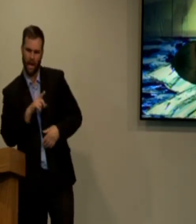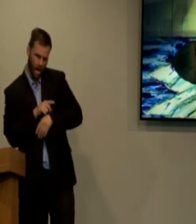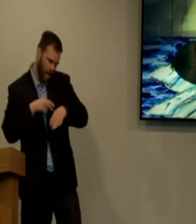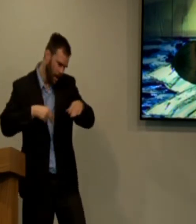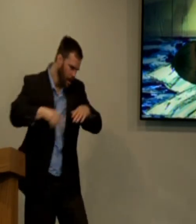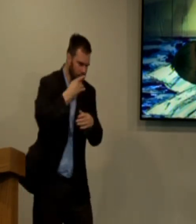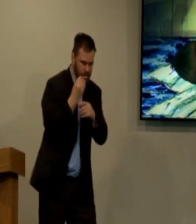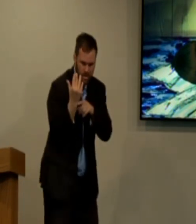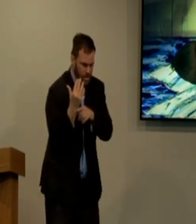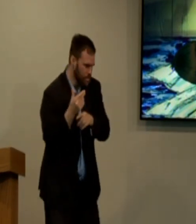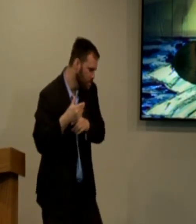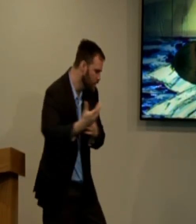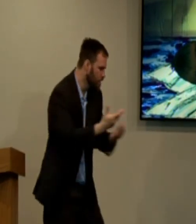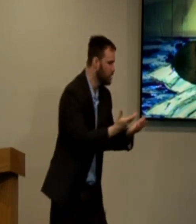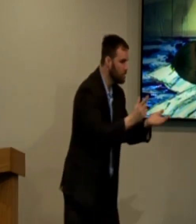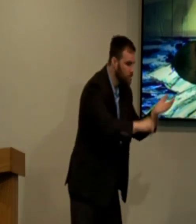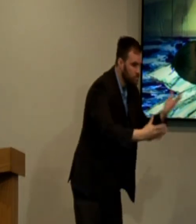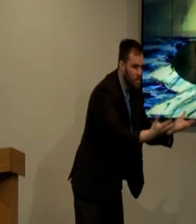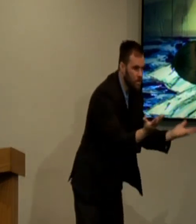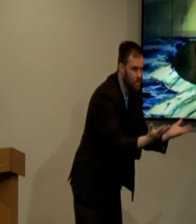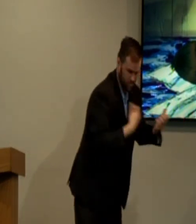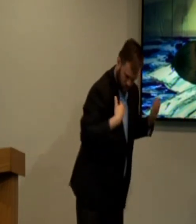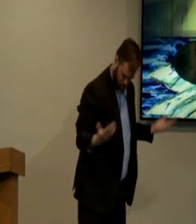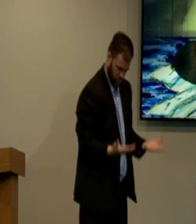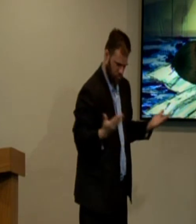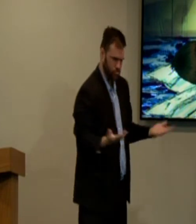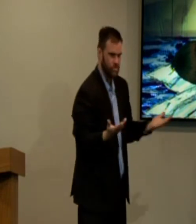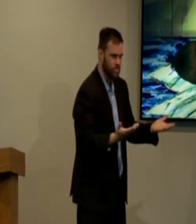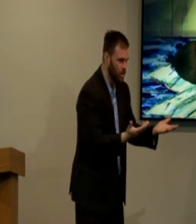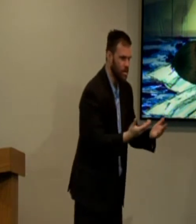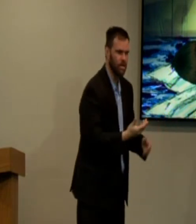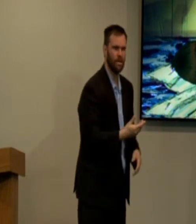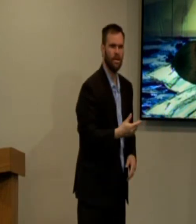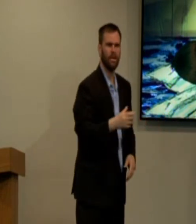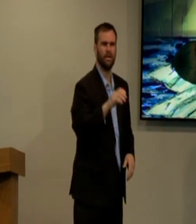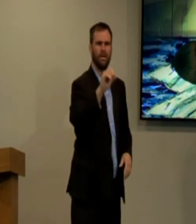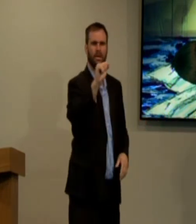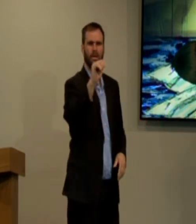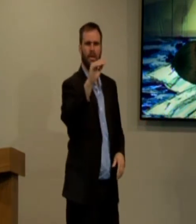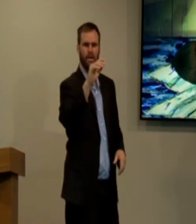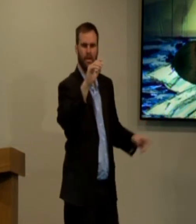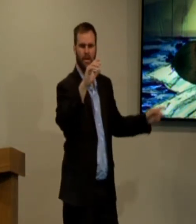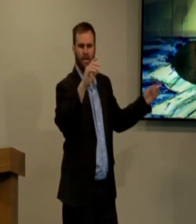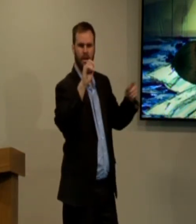and he hears his name being called, so he goes to Eli, and he says, what do you want? I'm here, I've heard you, you called me.